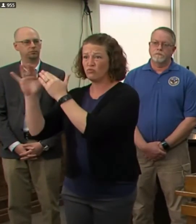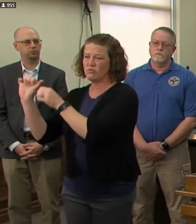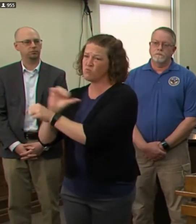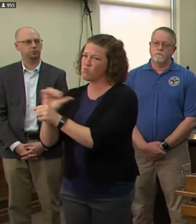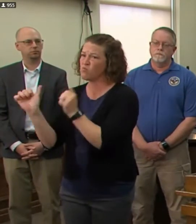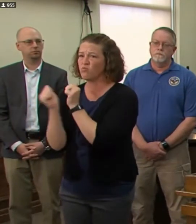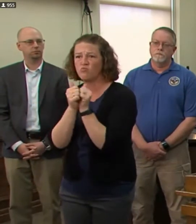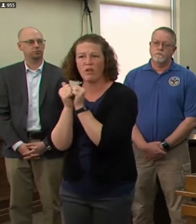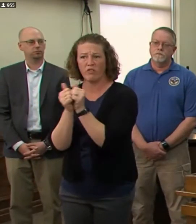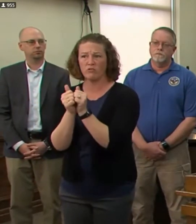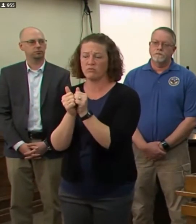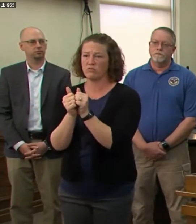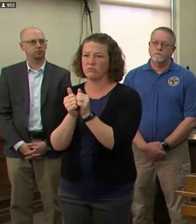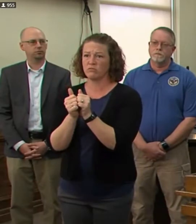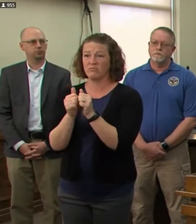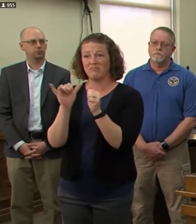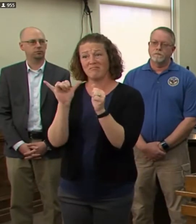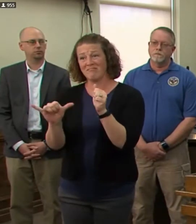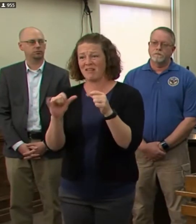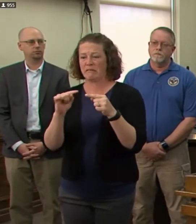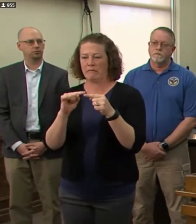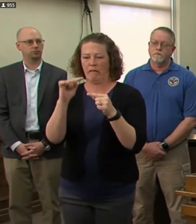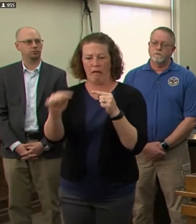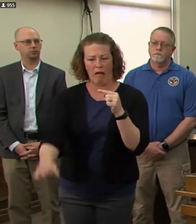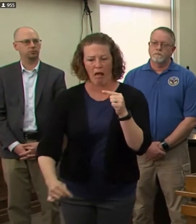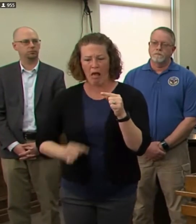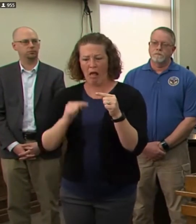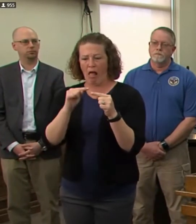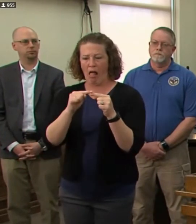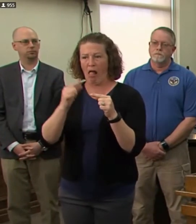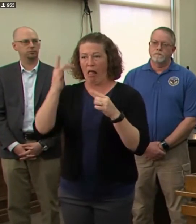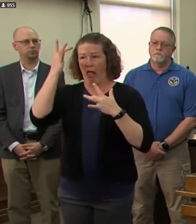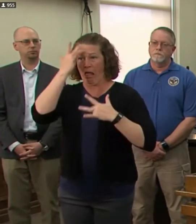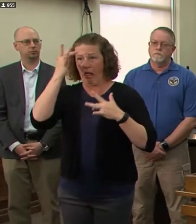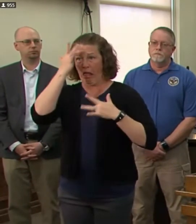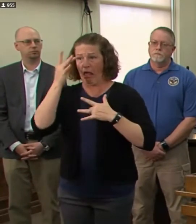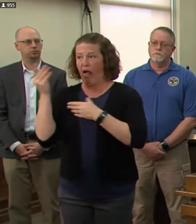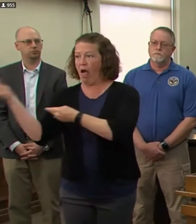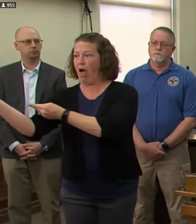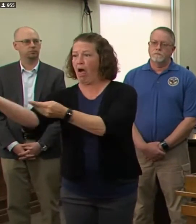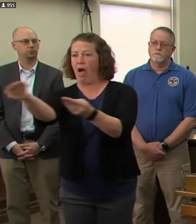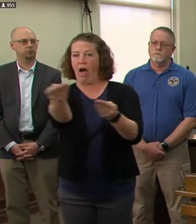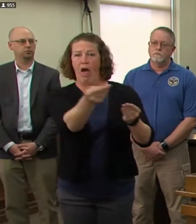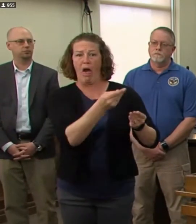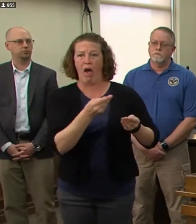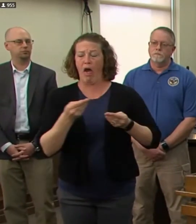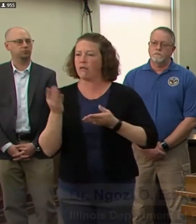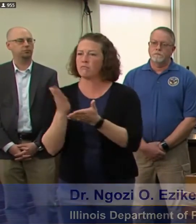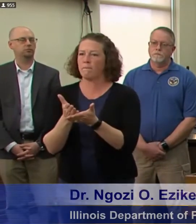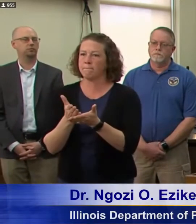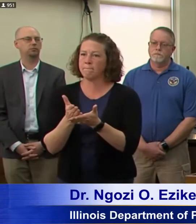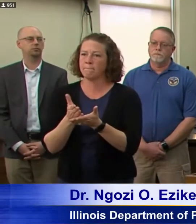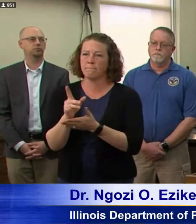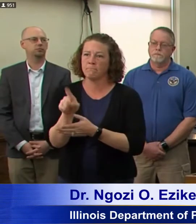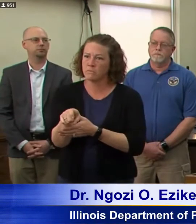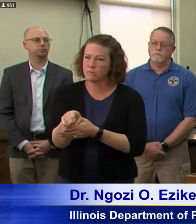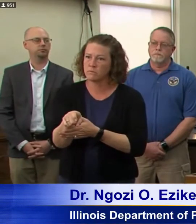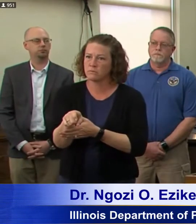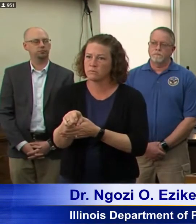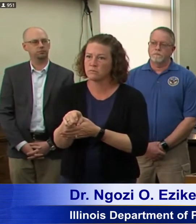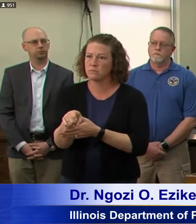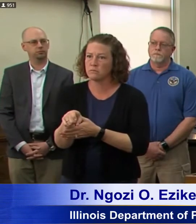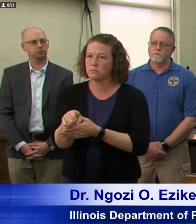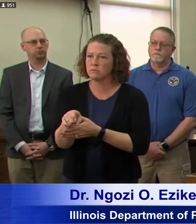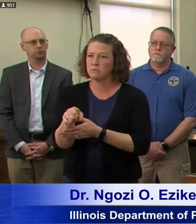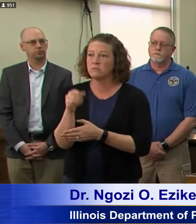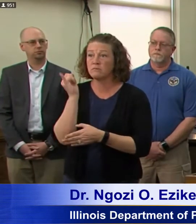We have to break the cycle of disease transmission. That means if you're ill and you're otherwise healthy and you think